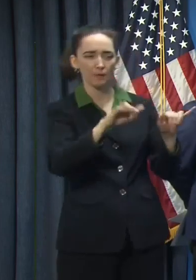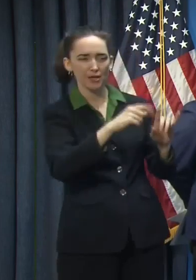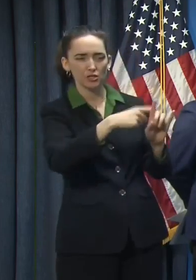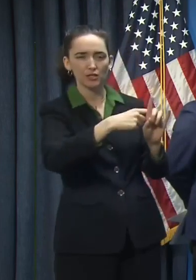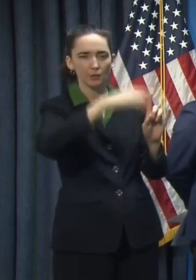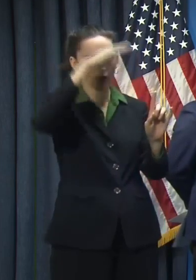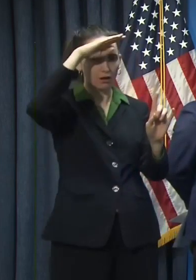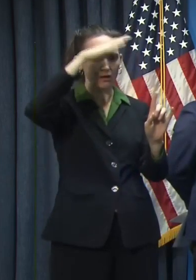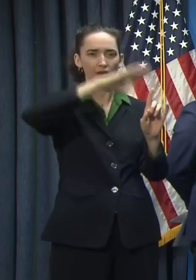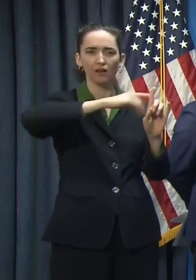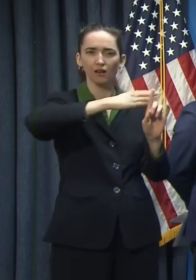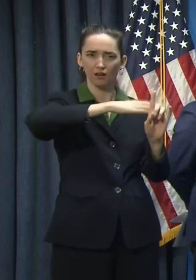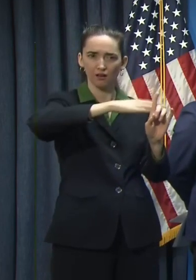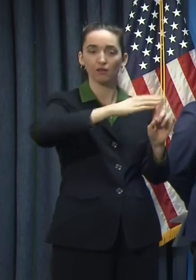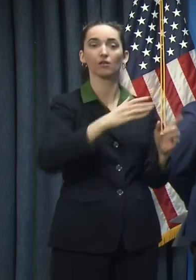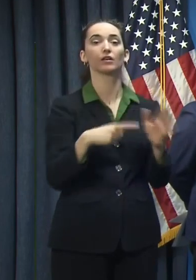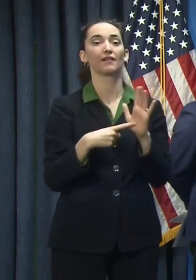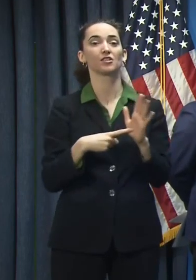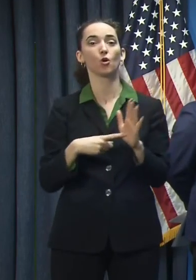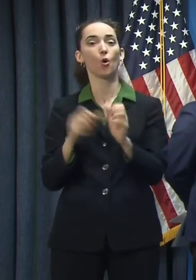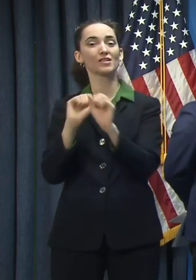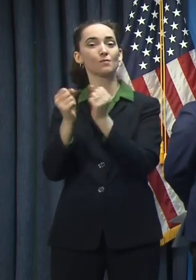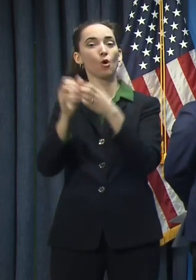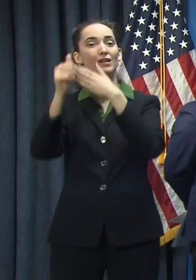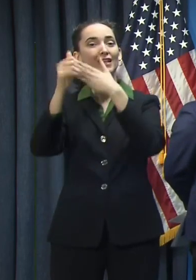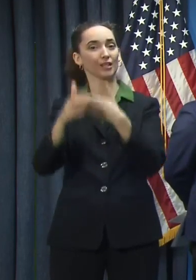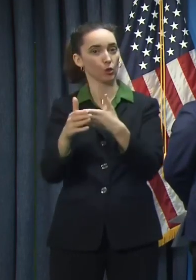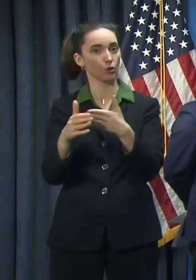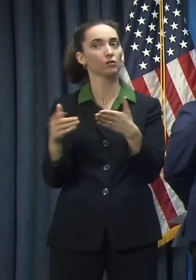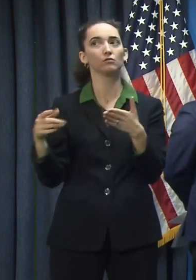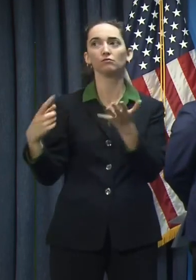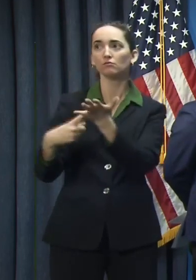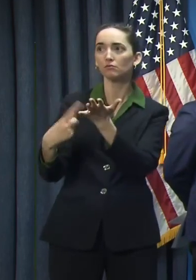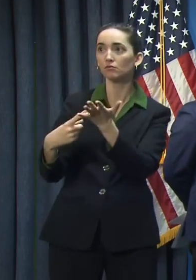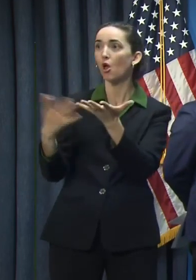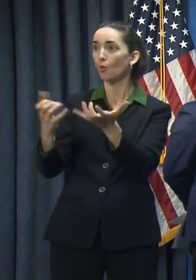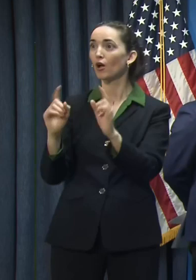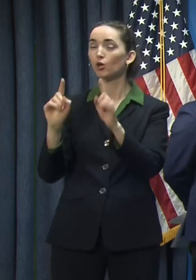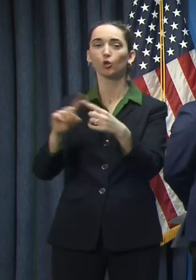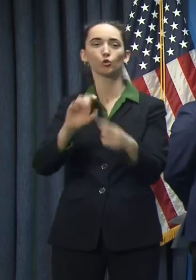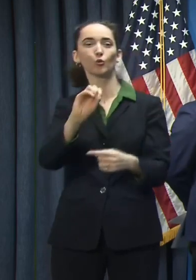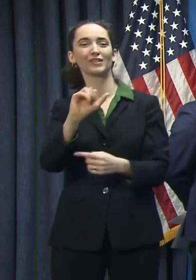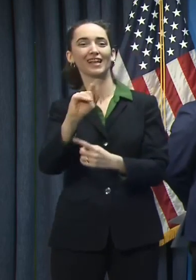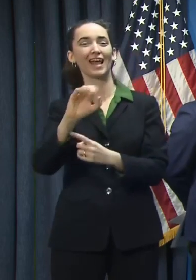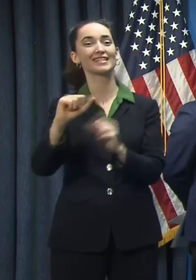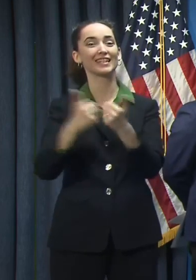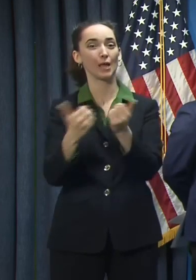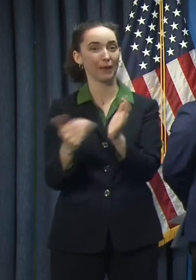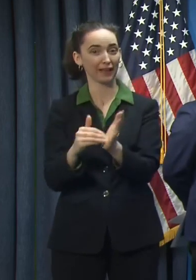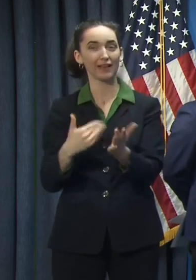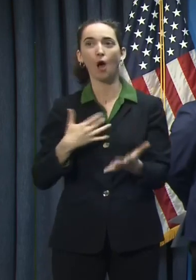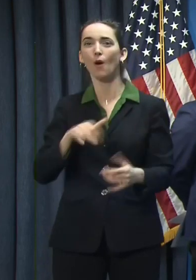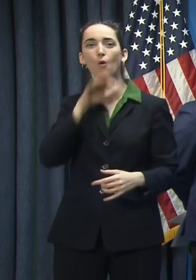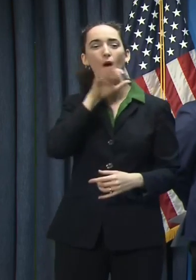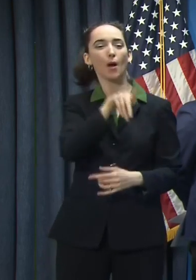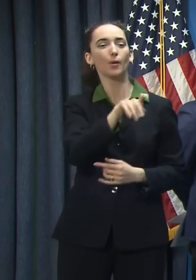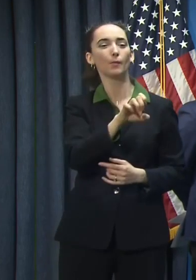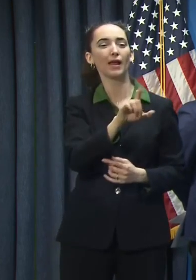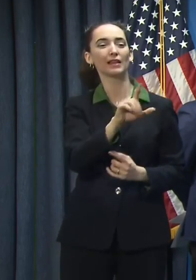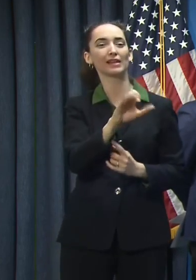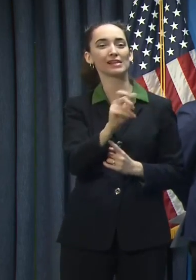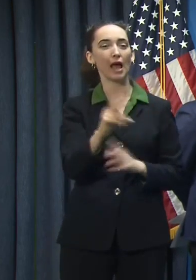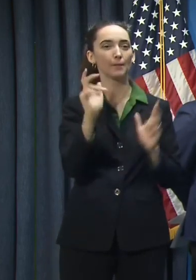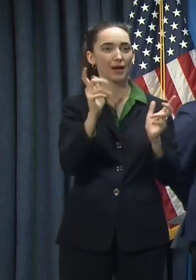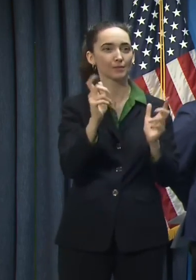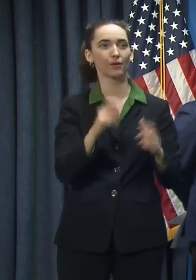To the heads of sports leagues, know, clearly opening up, we want to go to a Saints game again. I want to go see the Pelicans, see